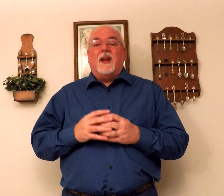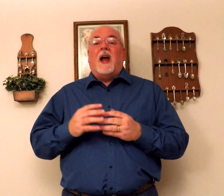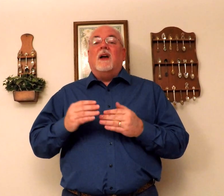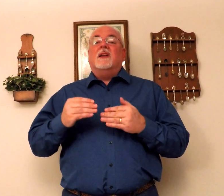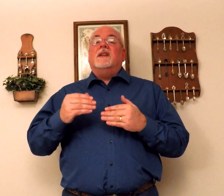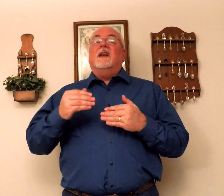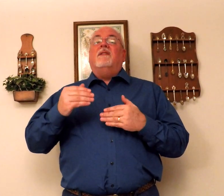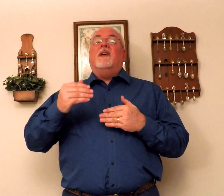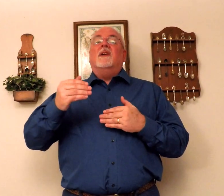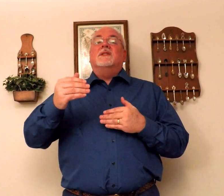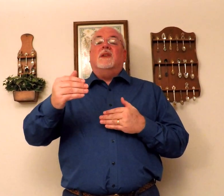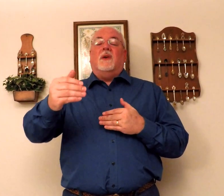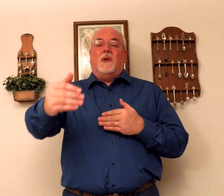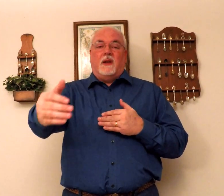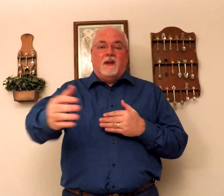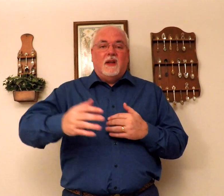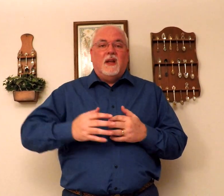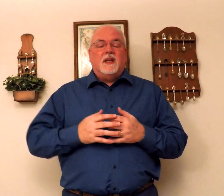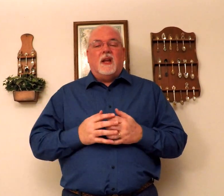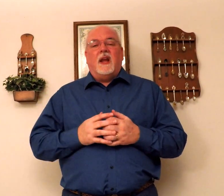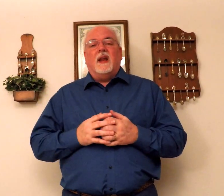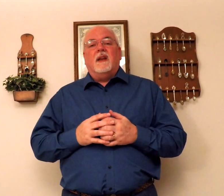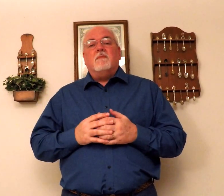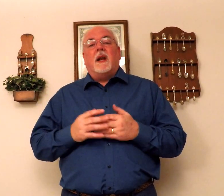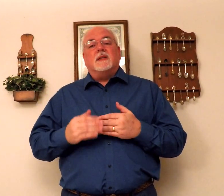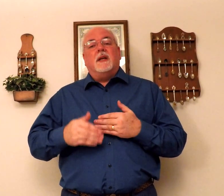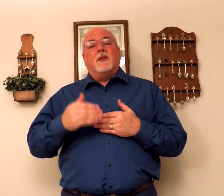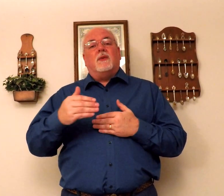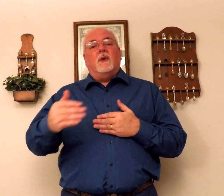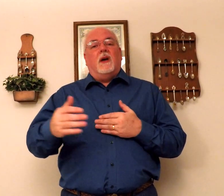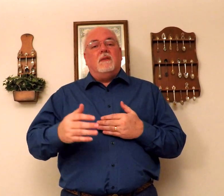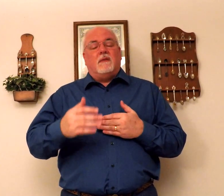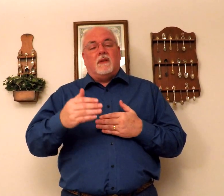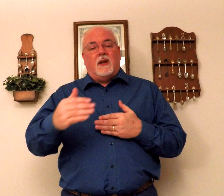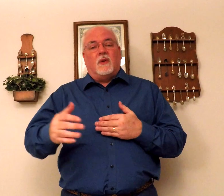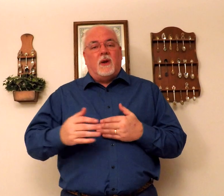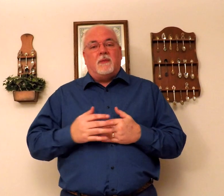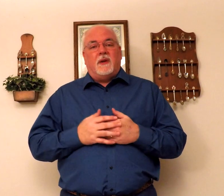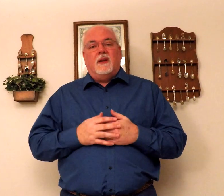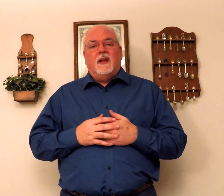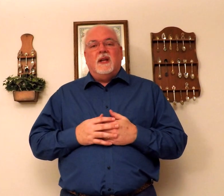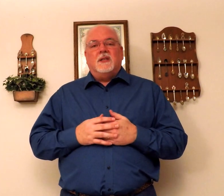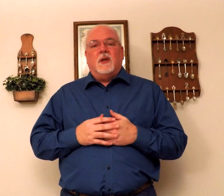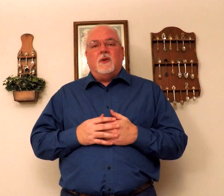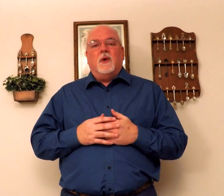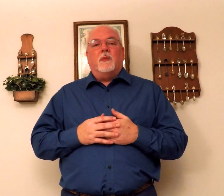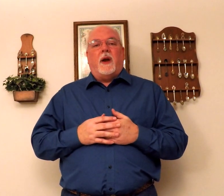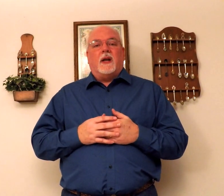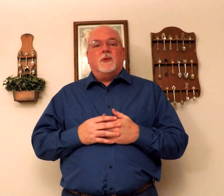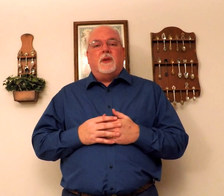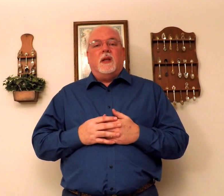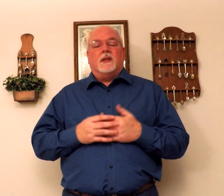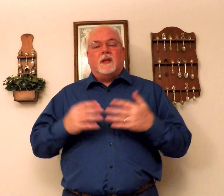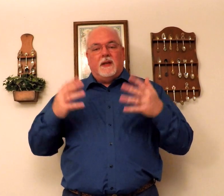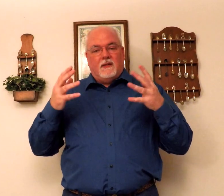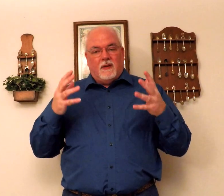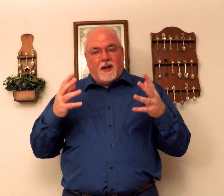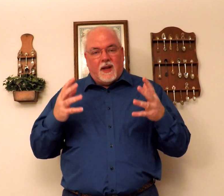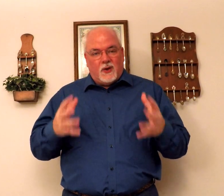i'm going to sing it very slowly and but i'll sing it through uninterrupted so you can practice with this get